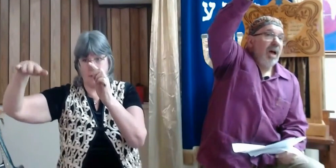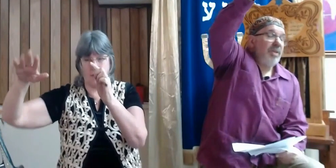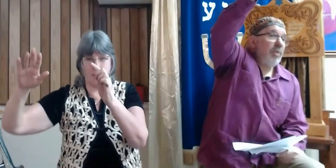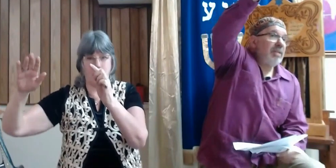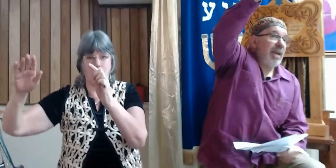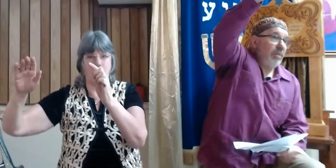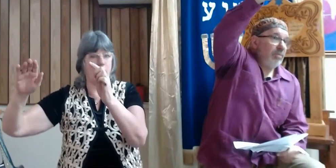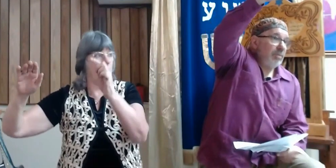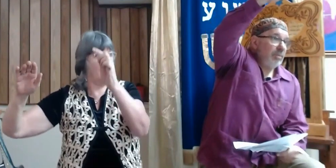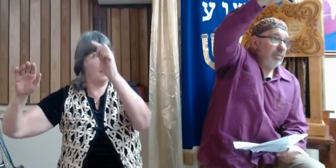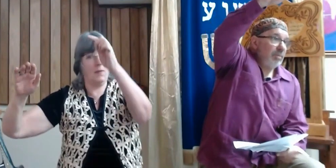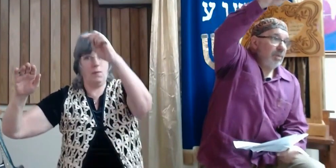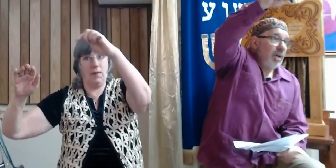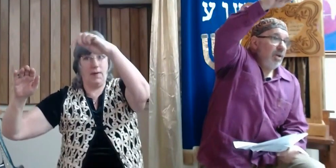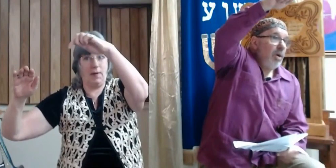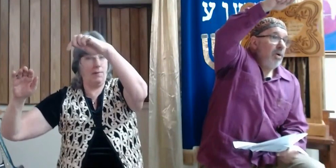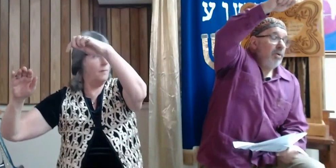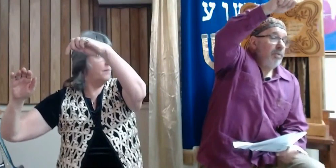And they went down